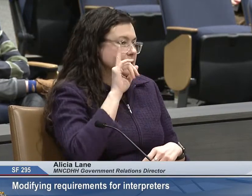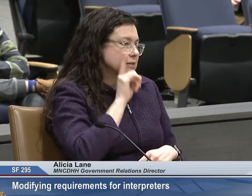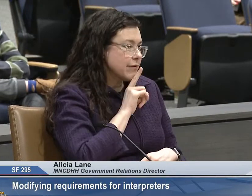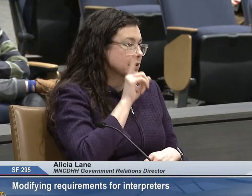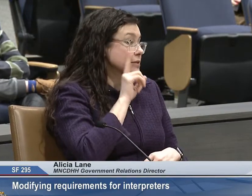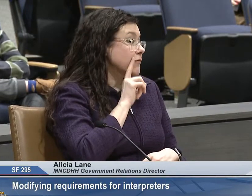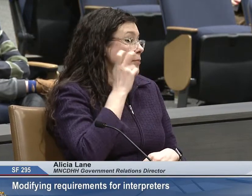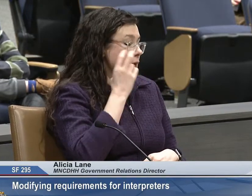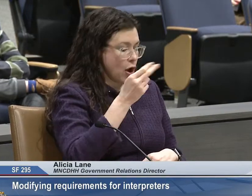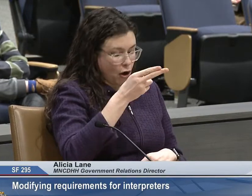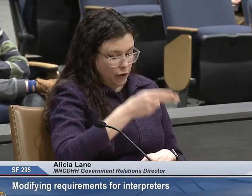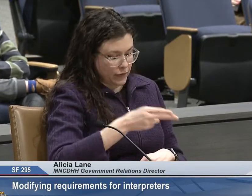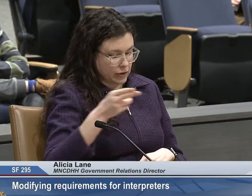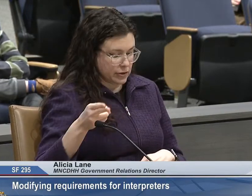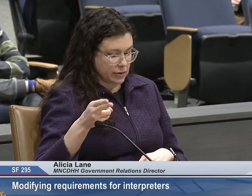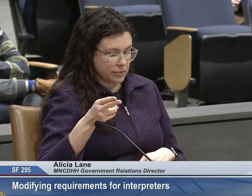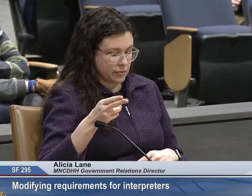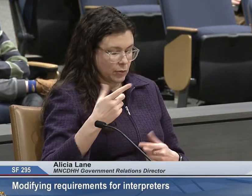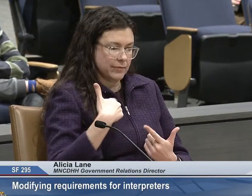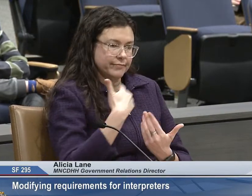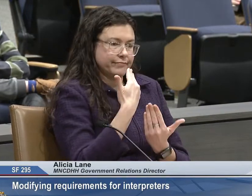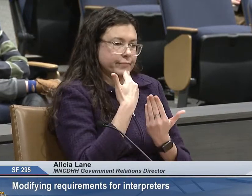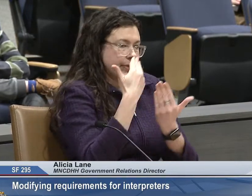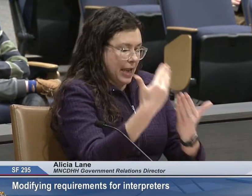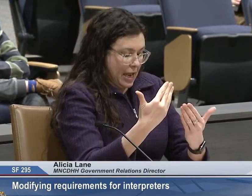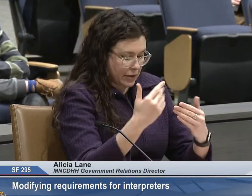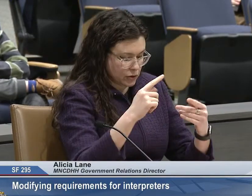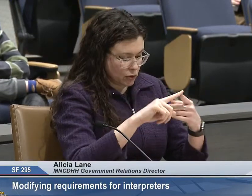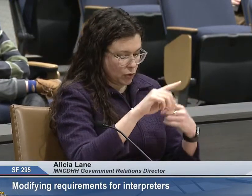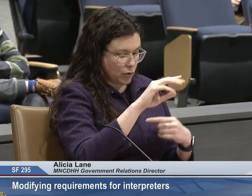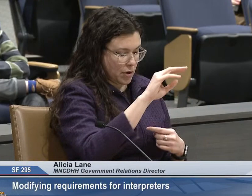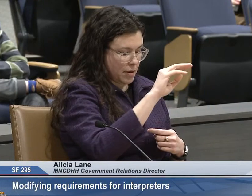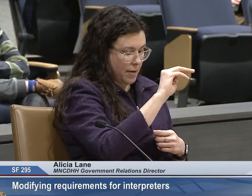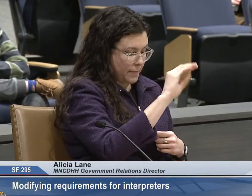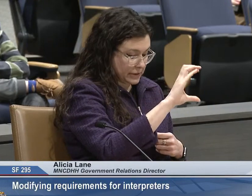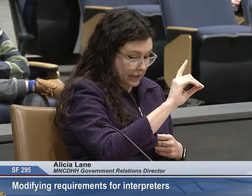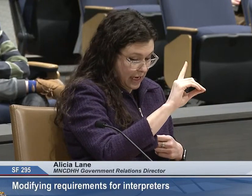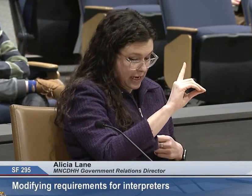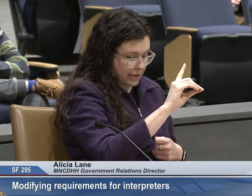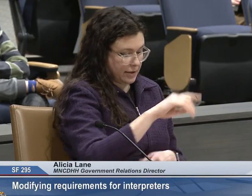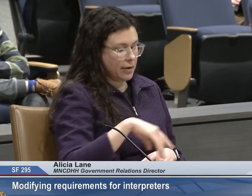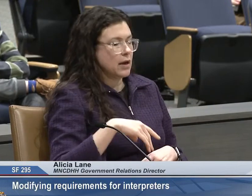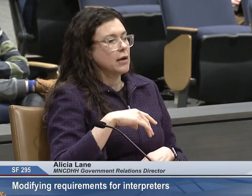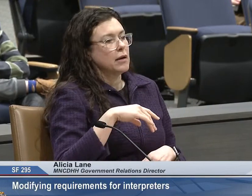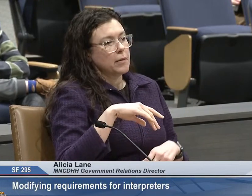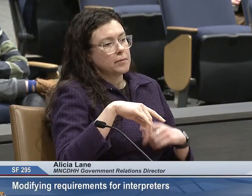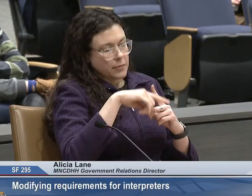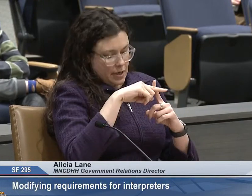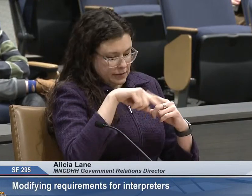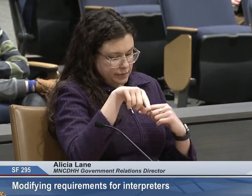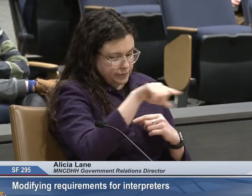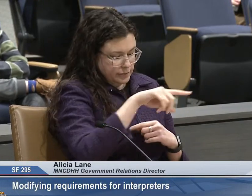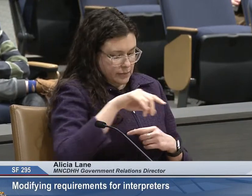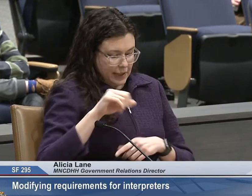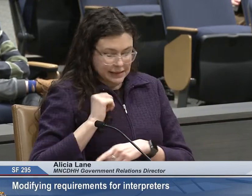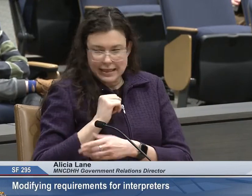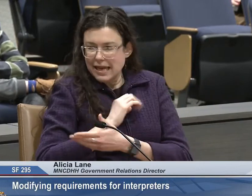of the Deaf, Deaf-Blind, and Hard of Hearing thanks the Minnesota Council on Disability along with